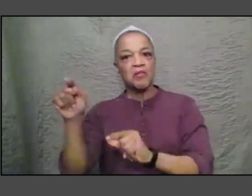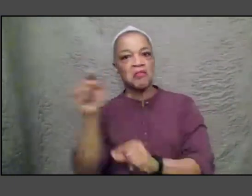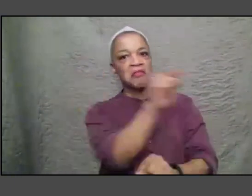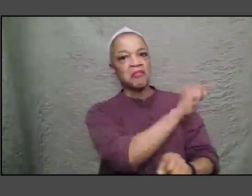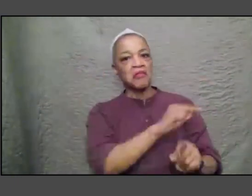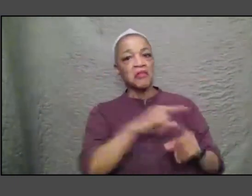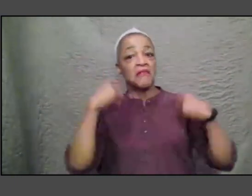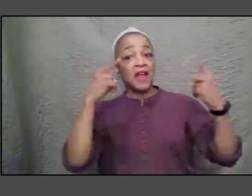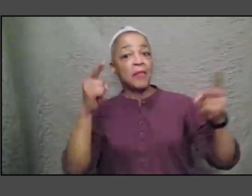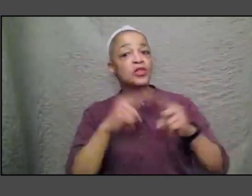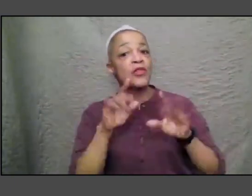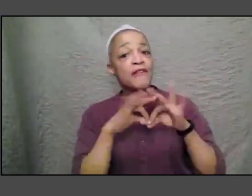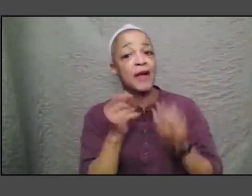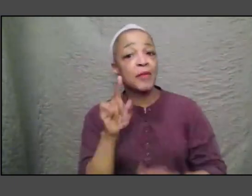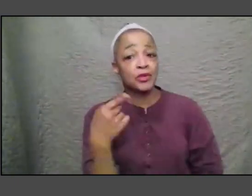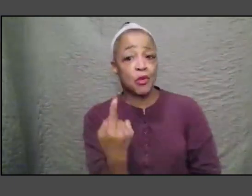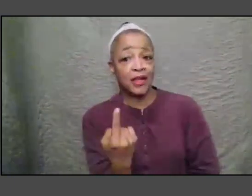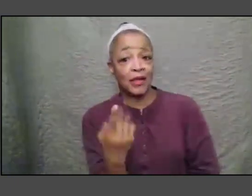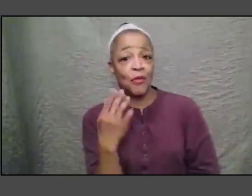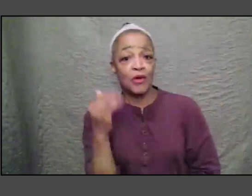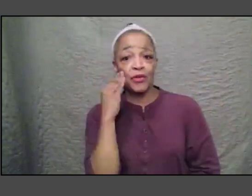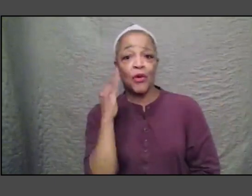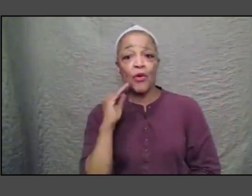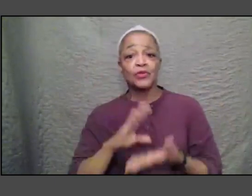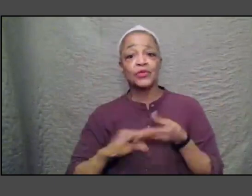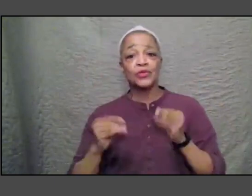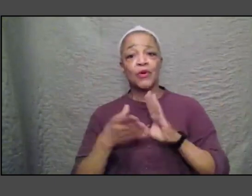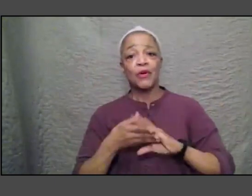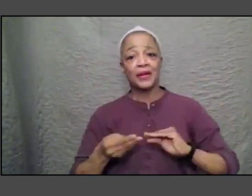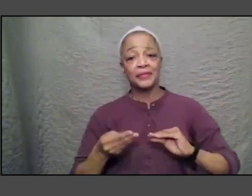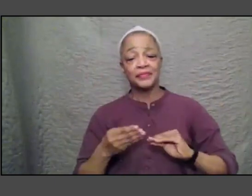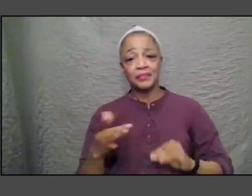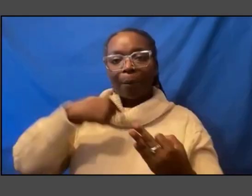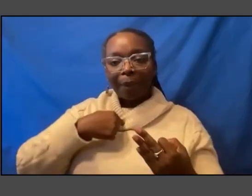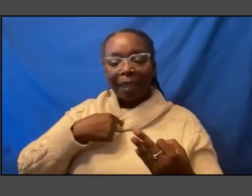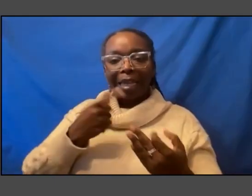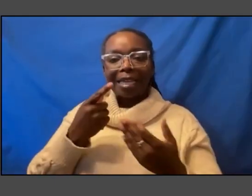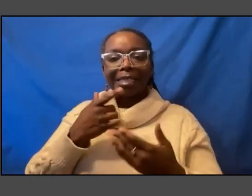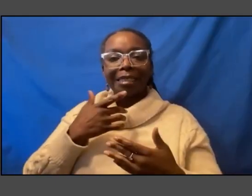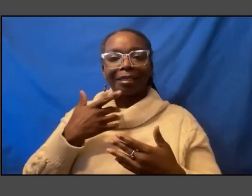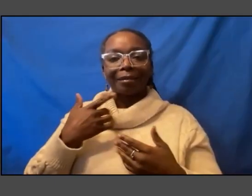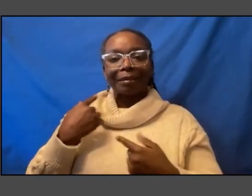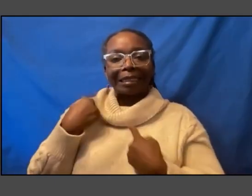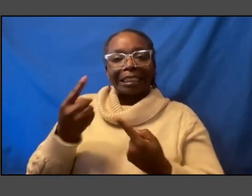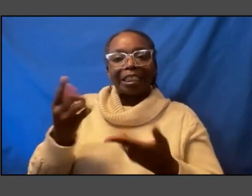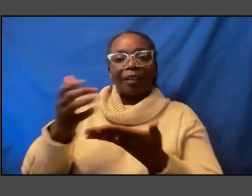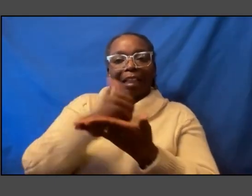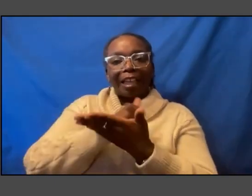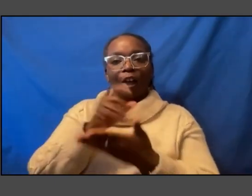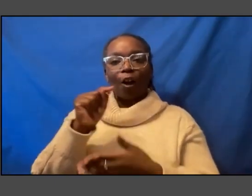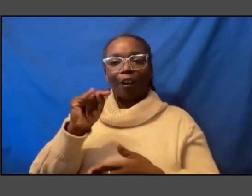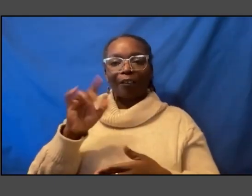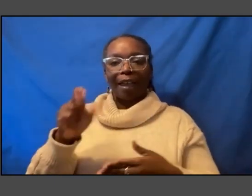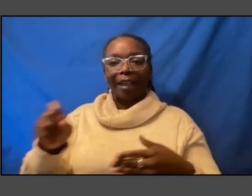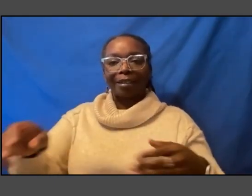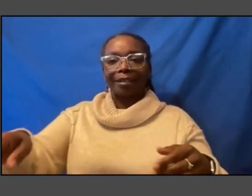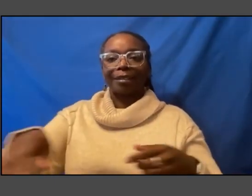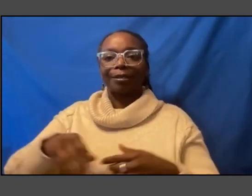and that's what makes i think for me it's just of collecting artifacts well and you know i'm seeing in the chat